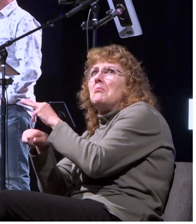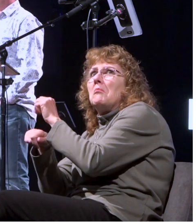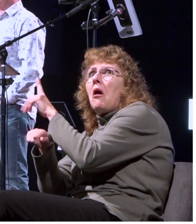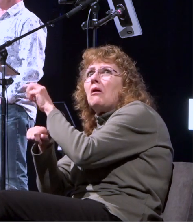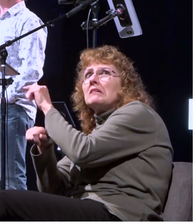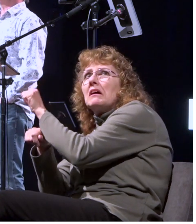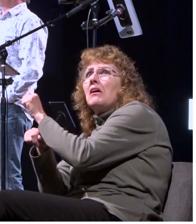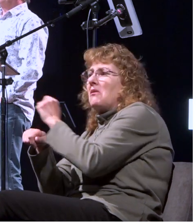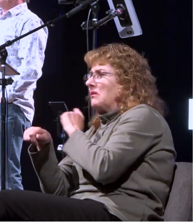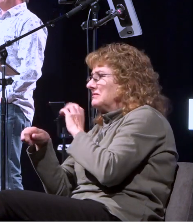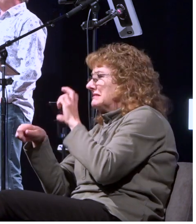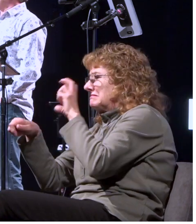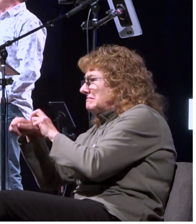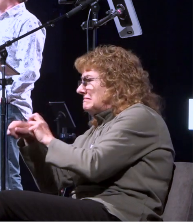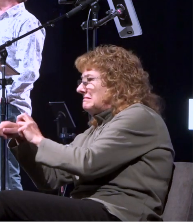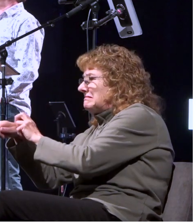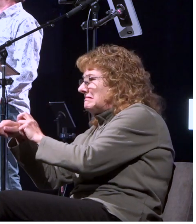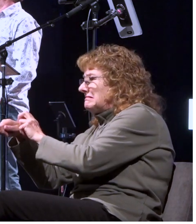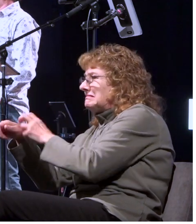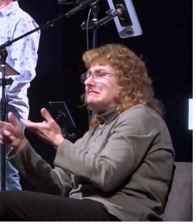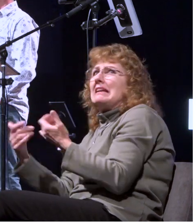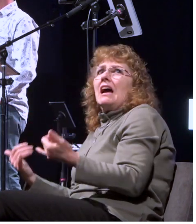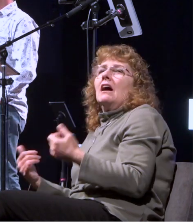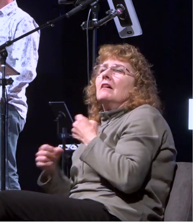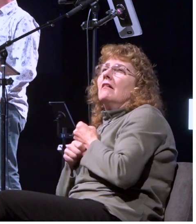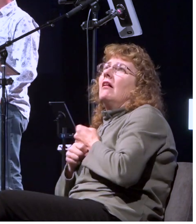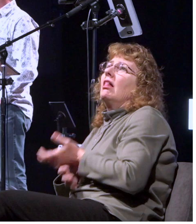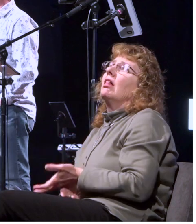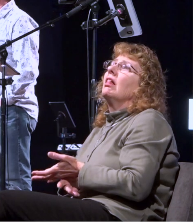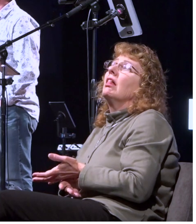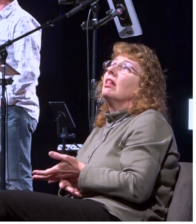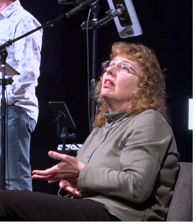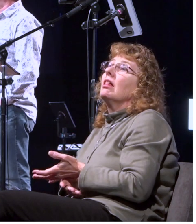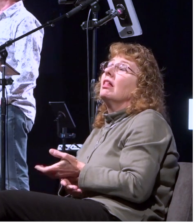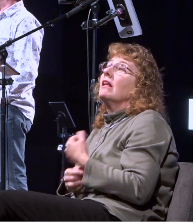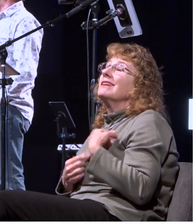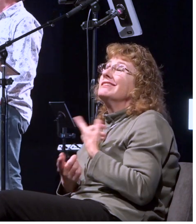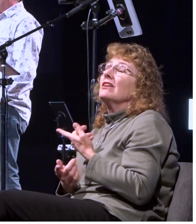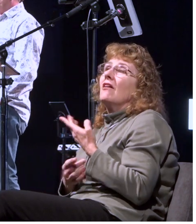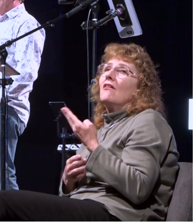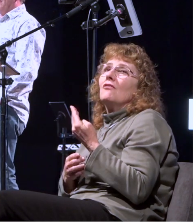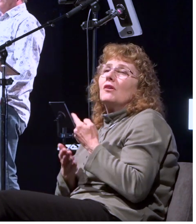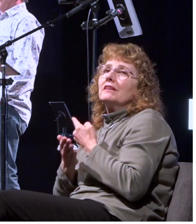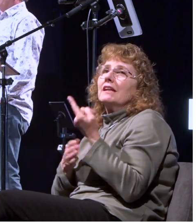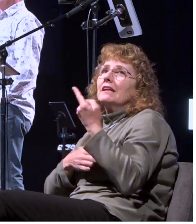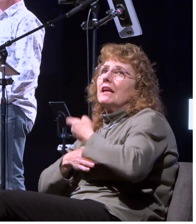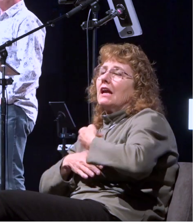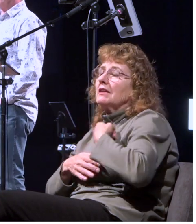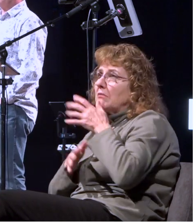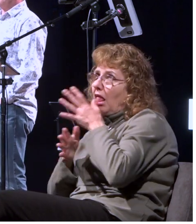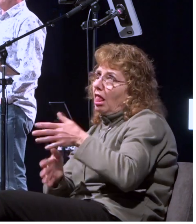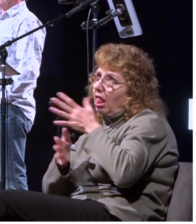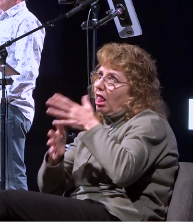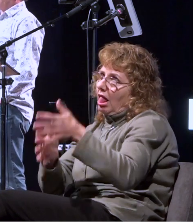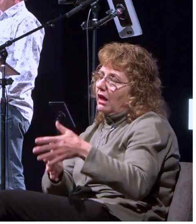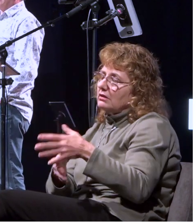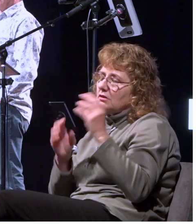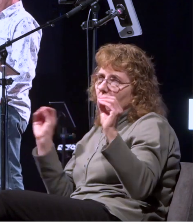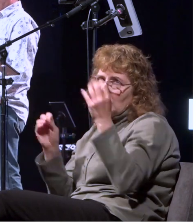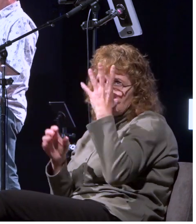all of a sudden now i'm exhausted i i just you know 14 days sleepless throwing up and all of this stuff and and now what i got to go